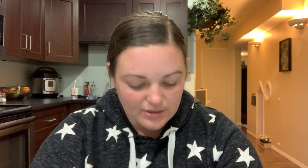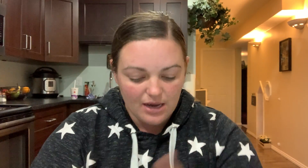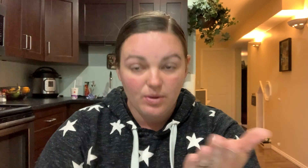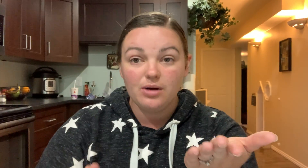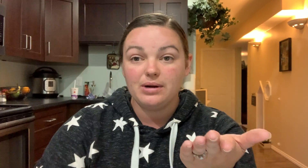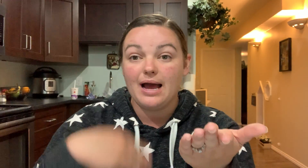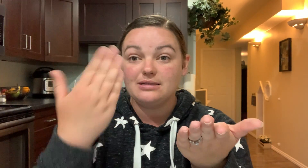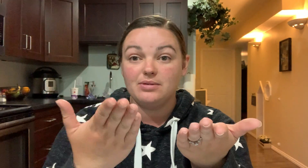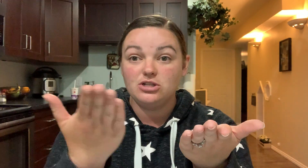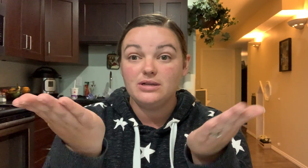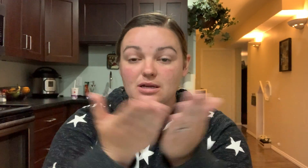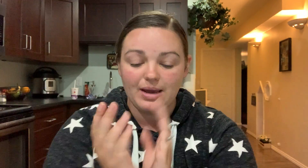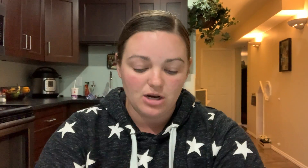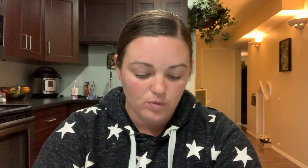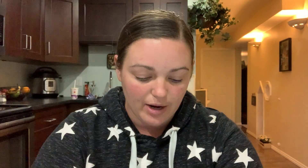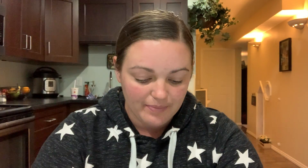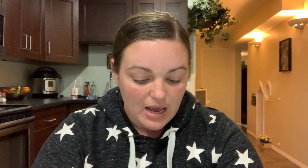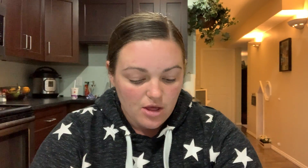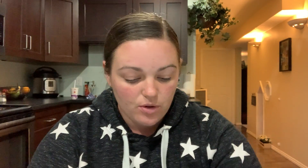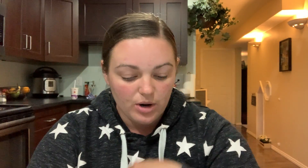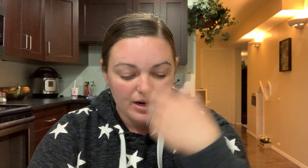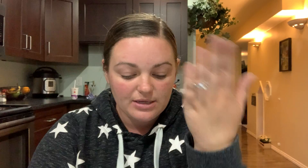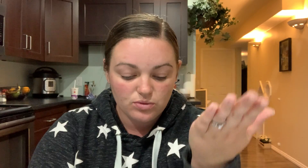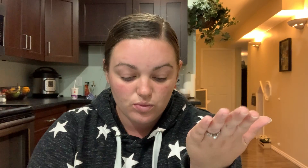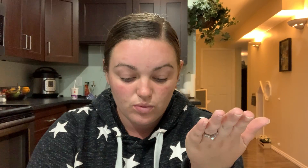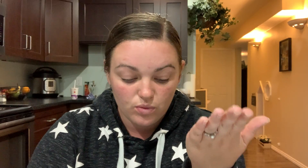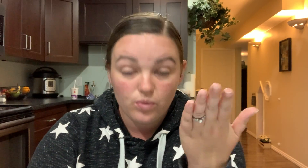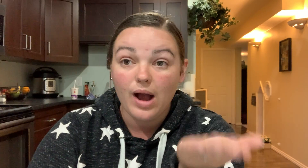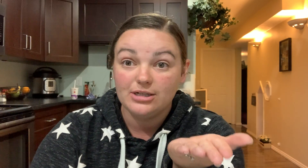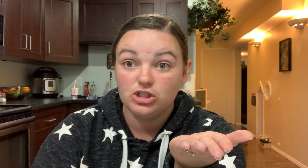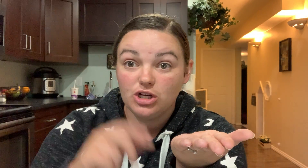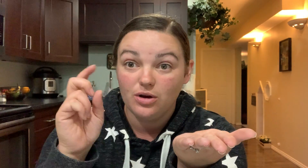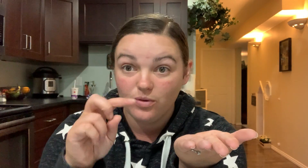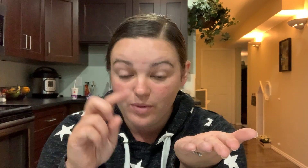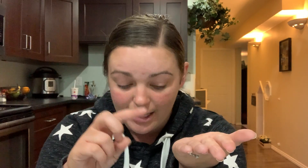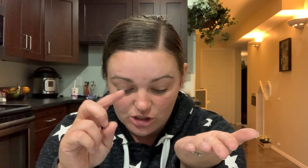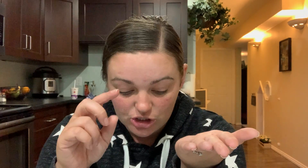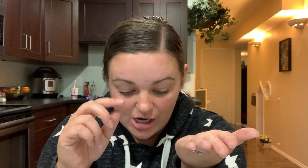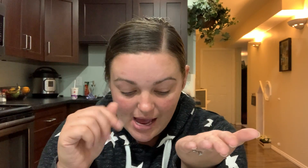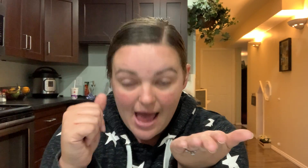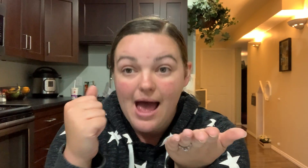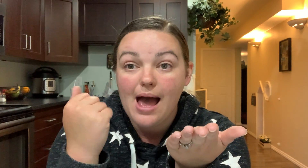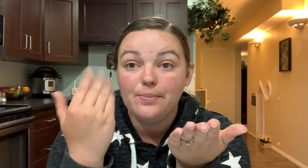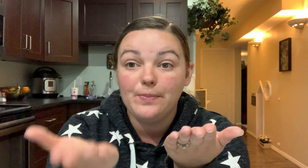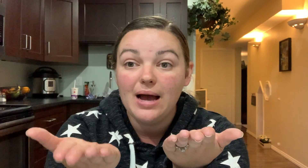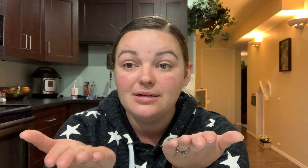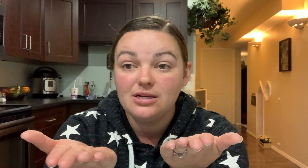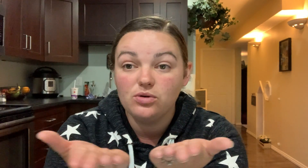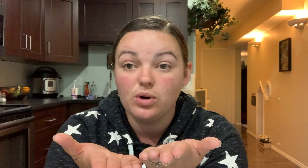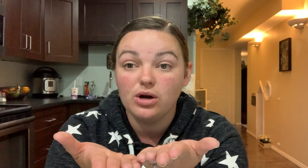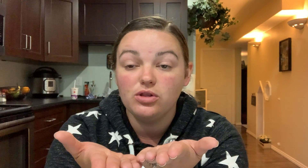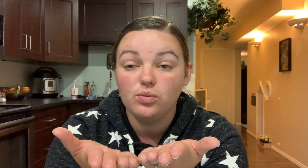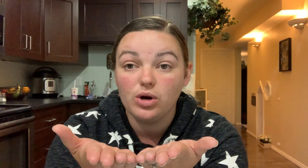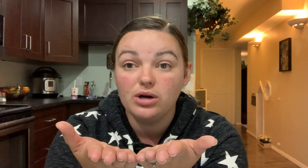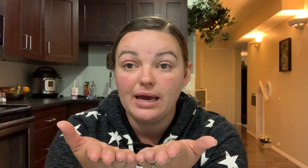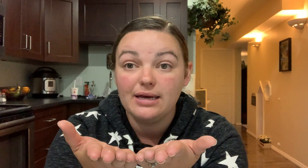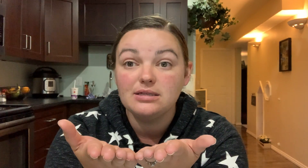say a word, we're gonna add something to it, it's gonna make a new word. The word is rush, rush. Add buck to the word, the word is